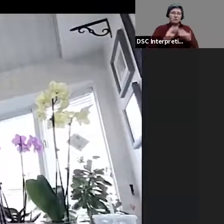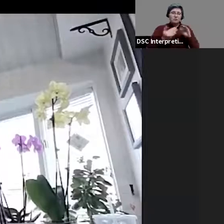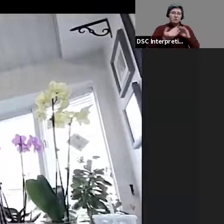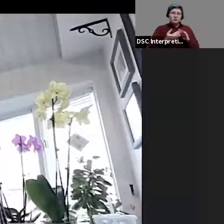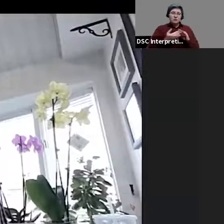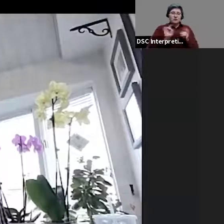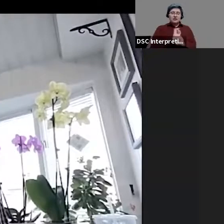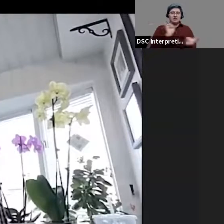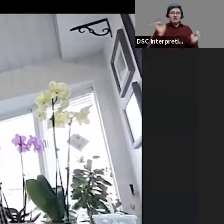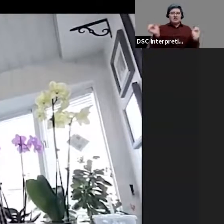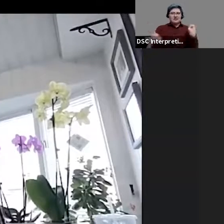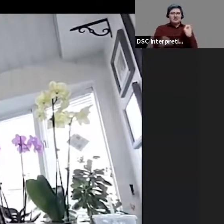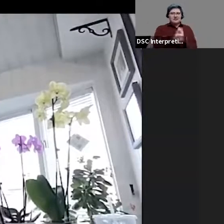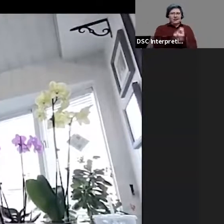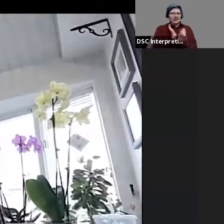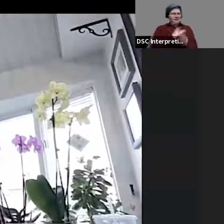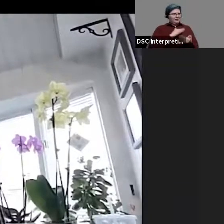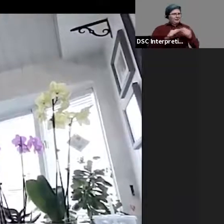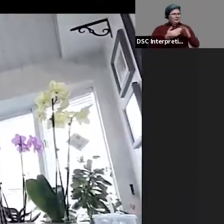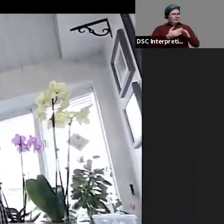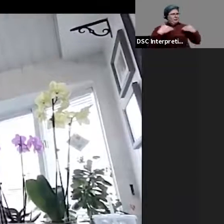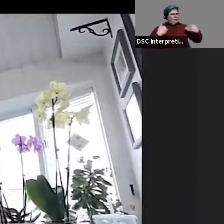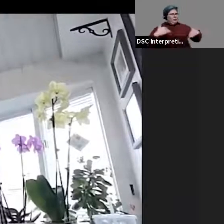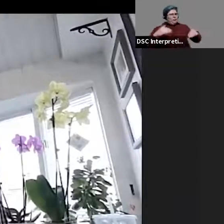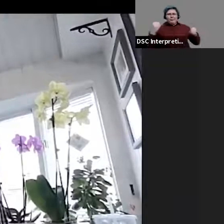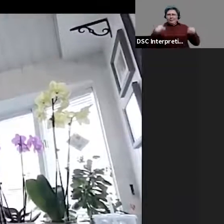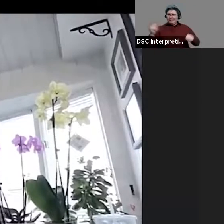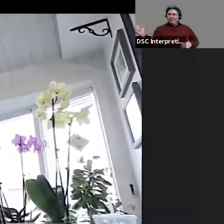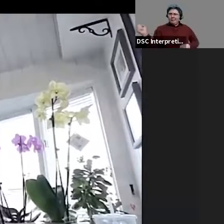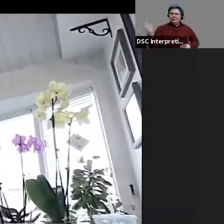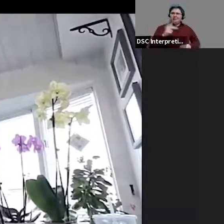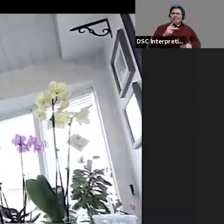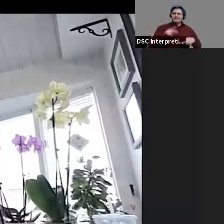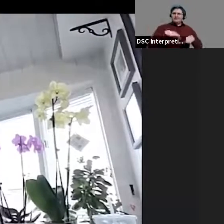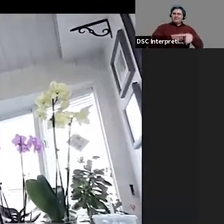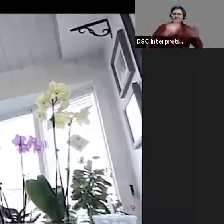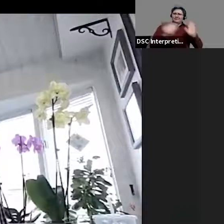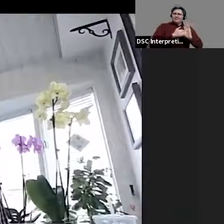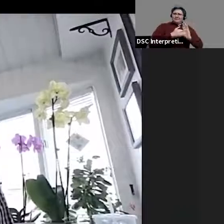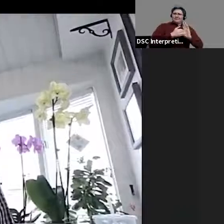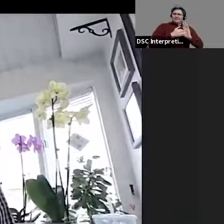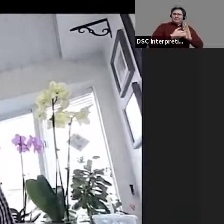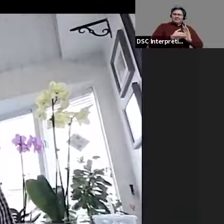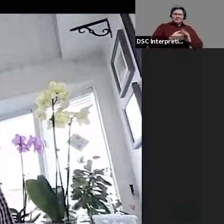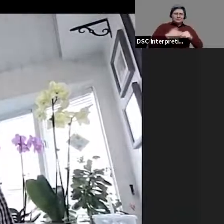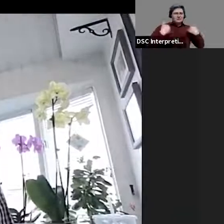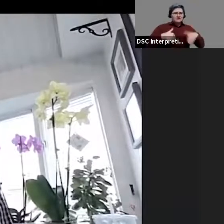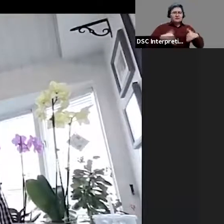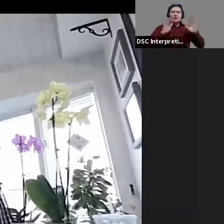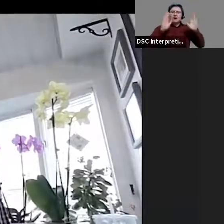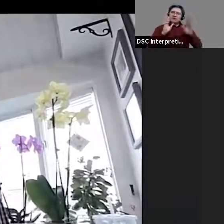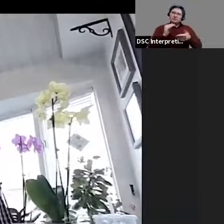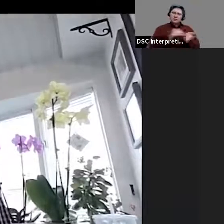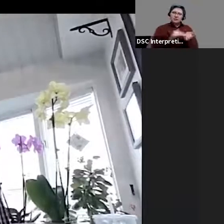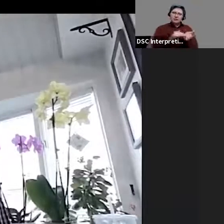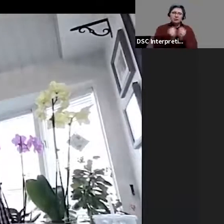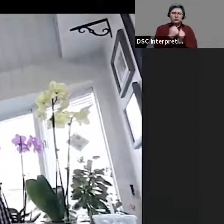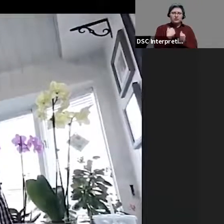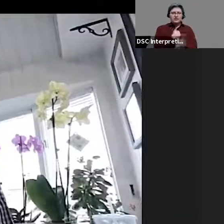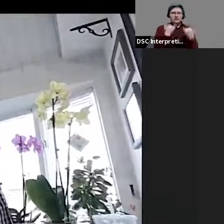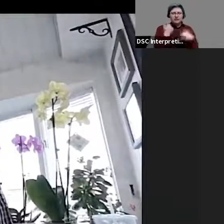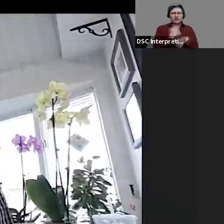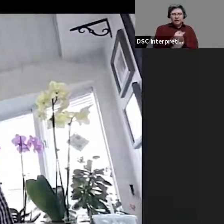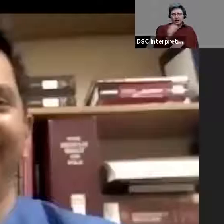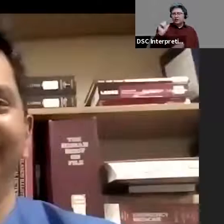changing the paradigm in our community to get back to a normal life, we have an incredible doc on today to talk about this, Dr.